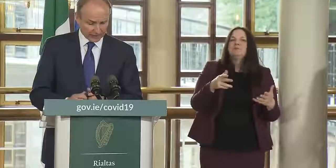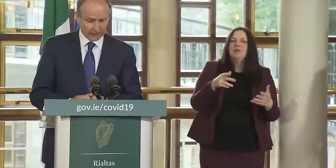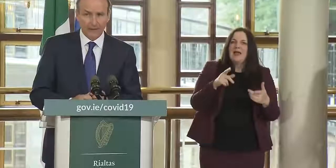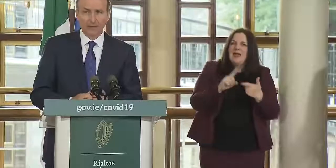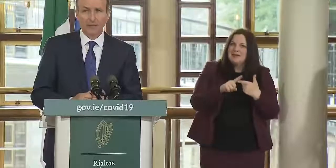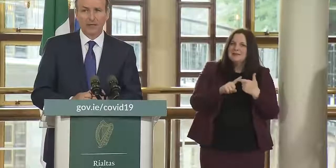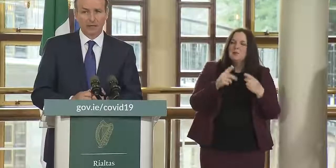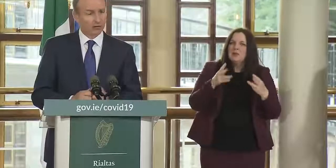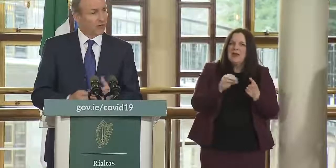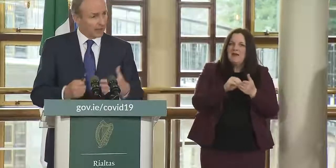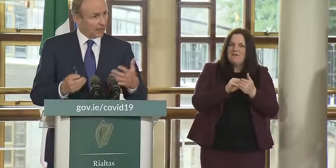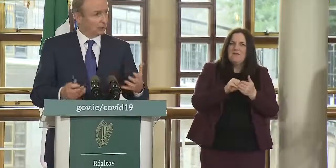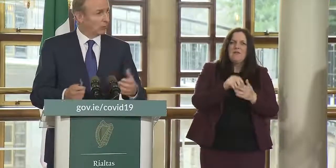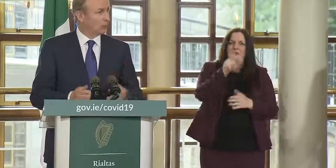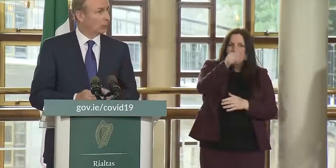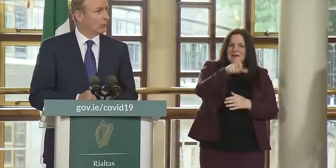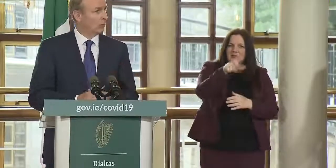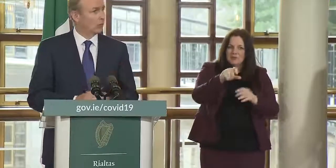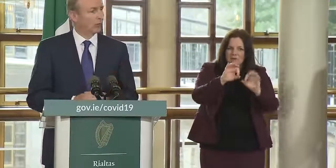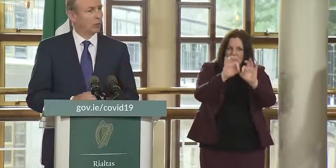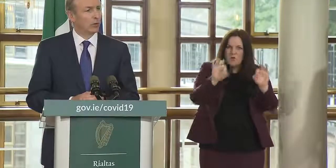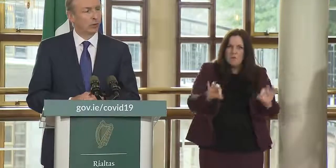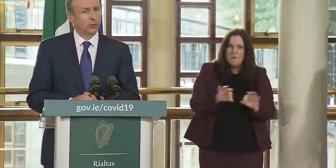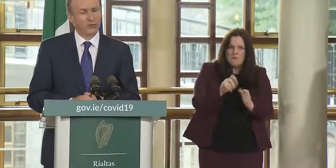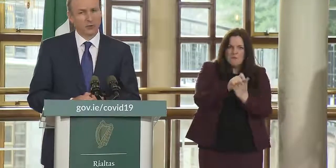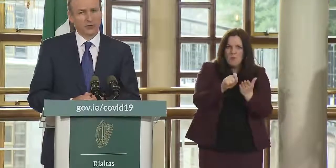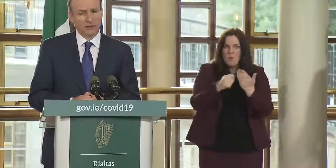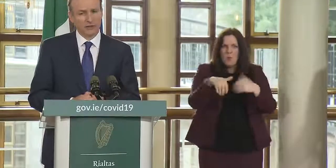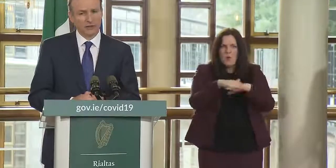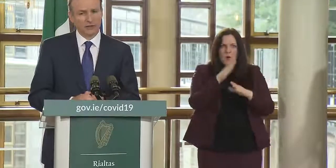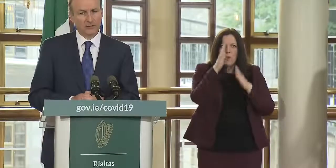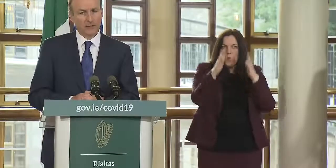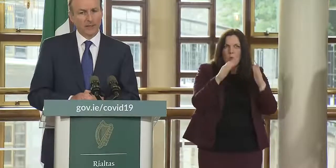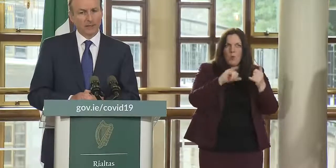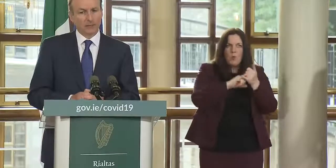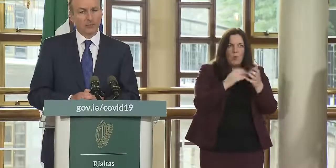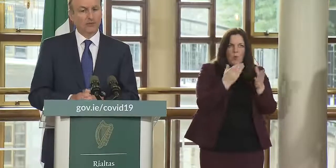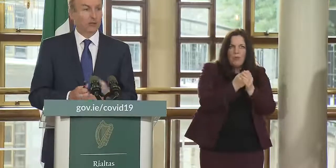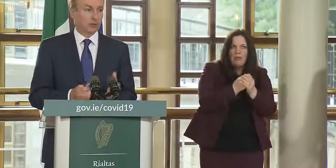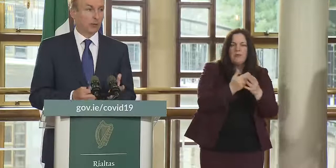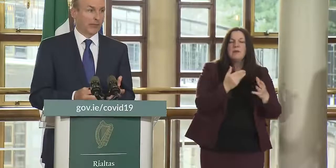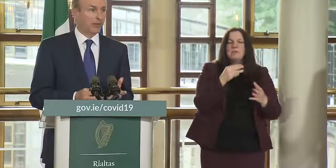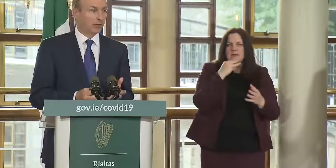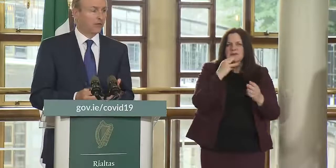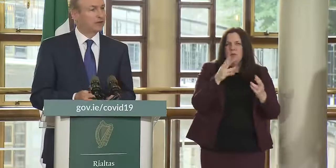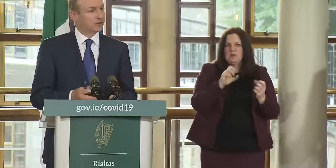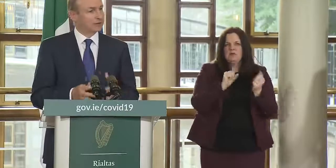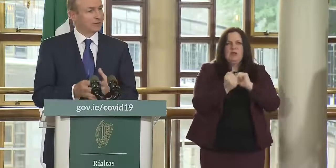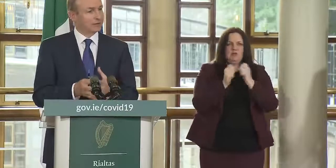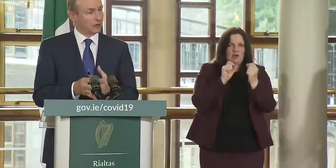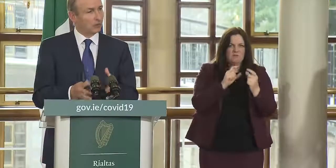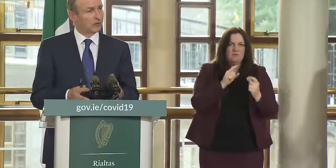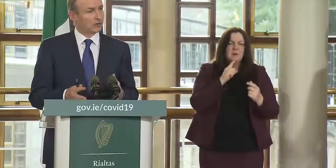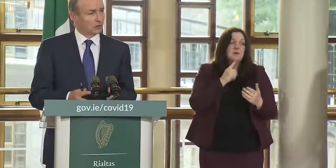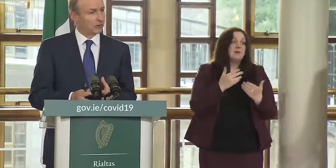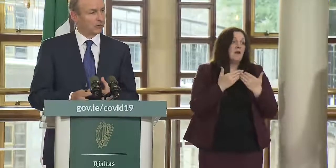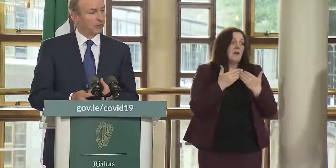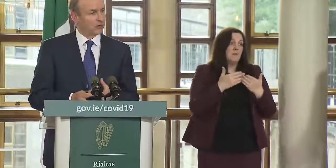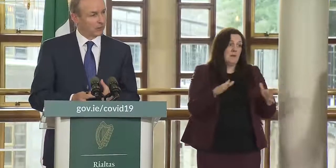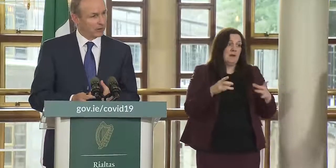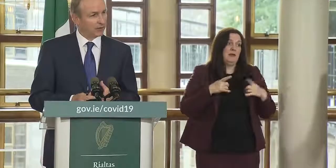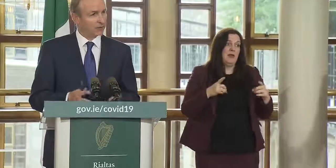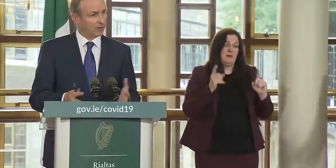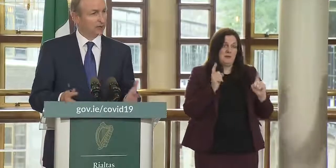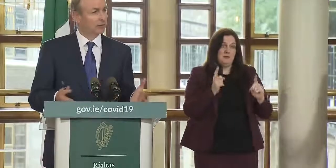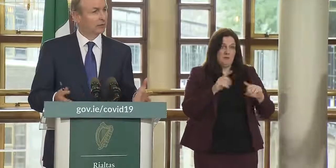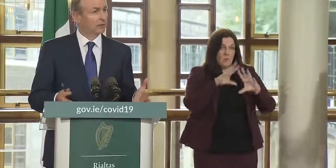electronic basis again will require cooperation with the airlines but in terms of public health advice it's the government's ultimate